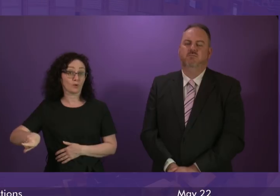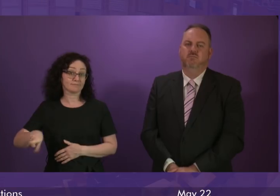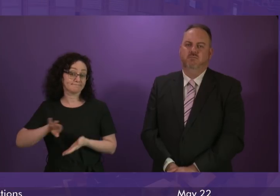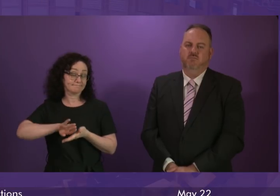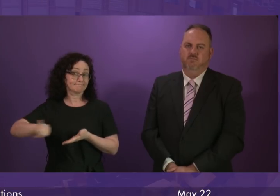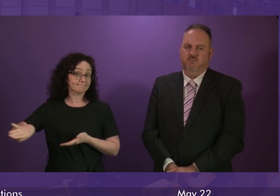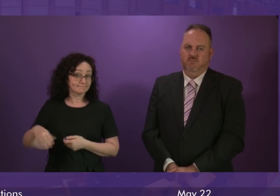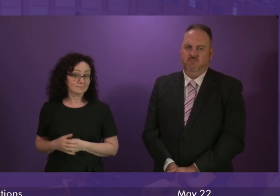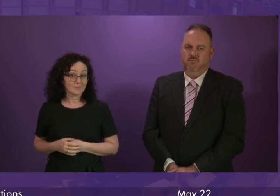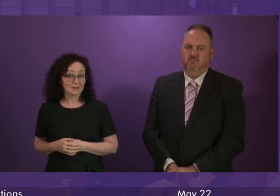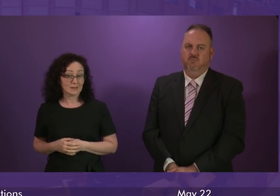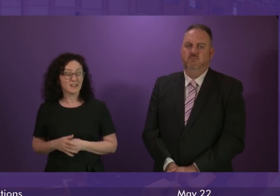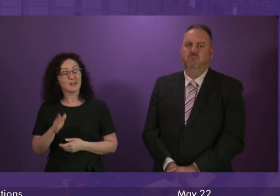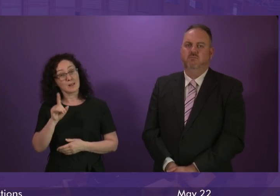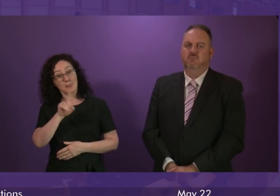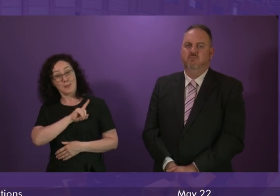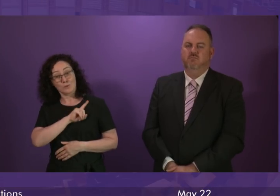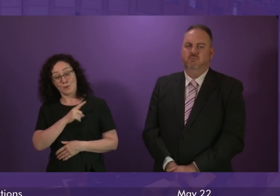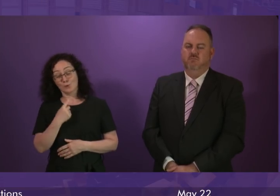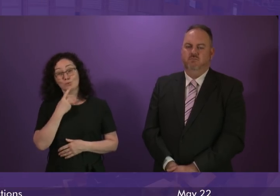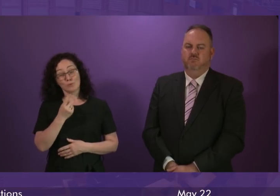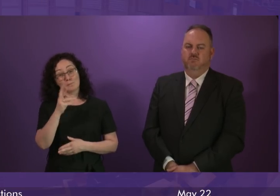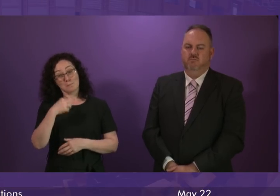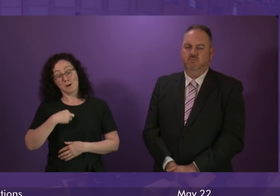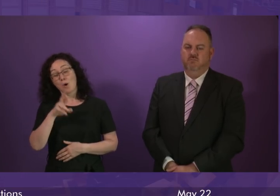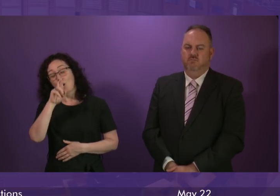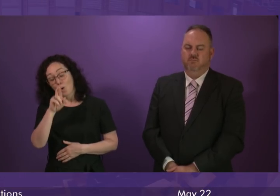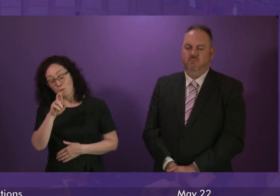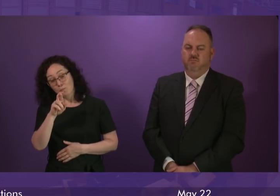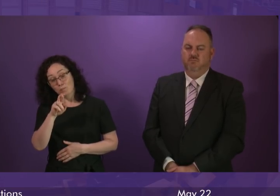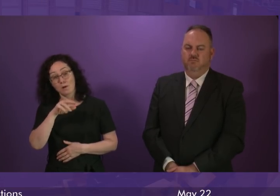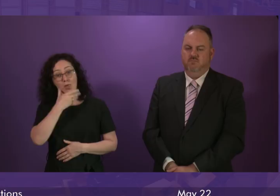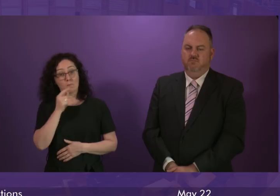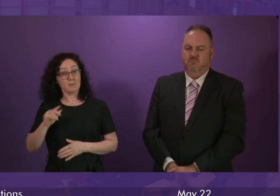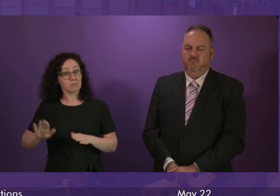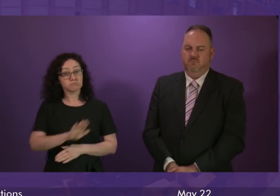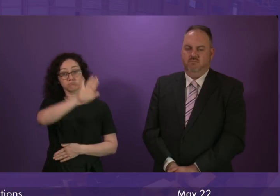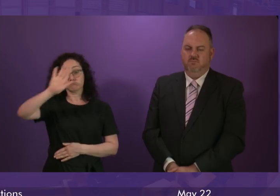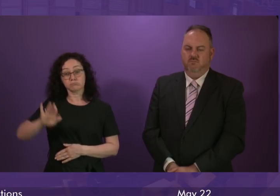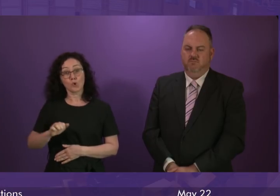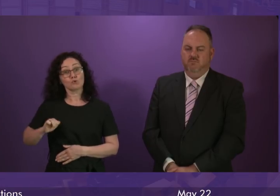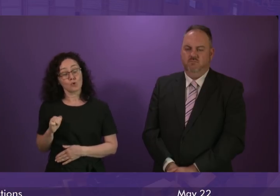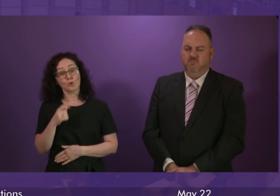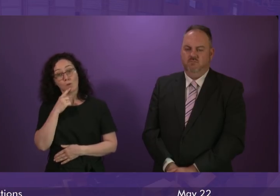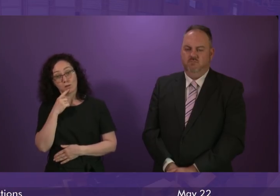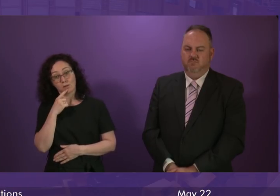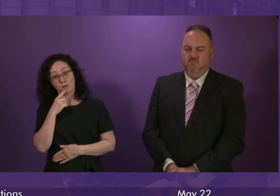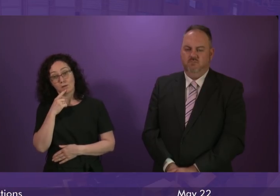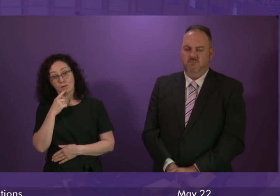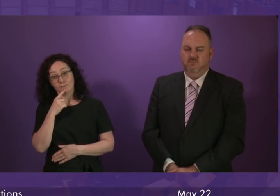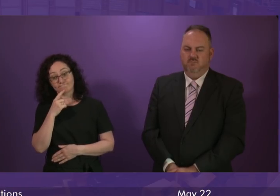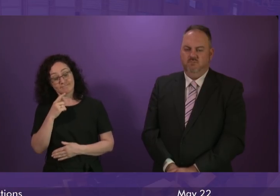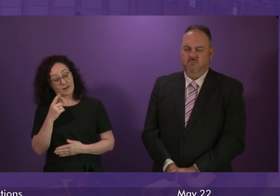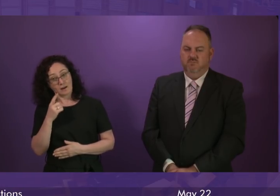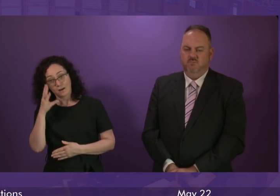and that's why I hope people in Scotland do tomorrow take the opportunity to send Westminster, the Prime Minister, whoever he or she may be by next